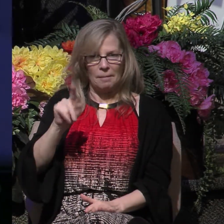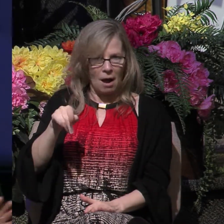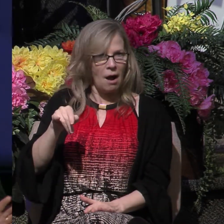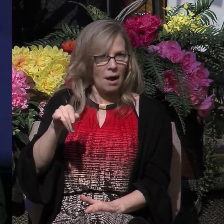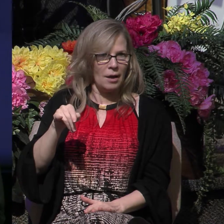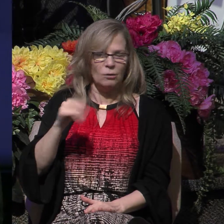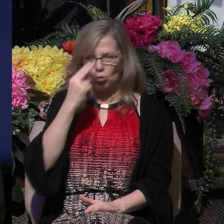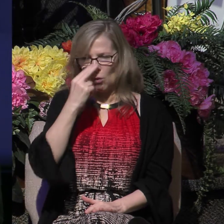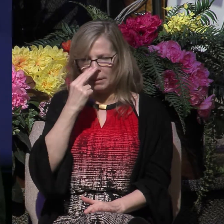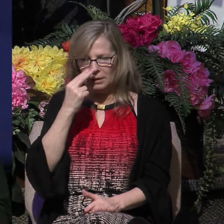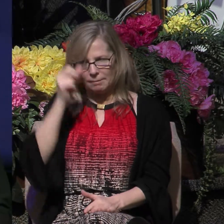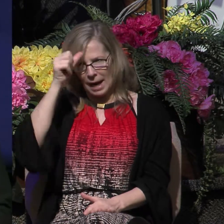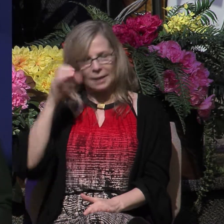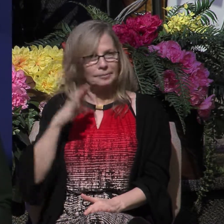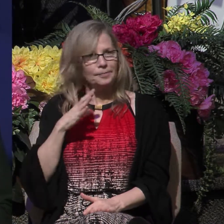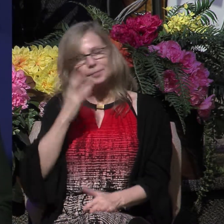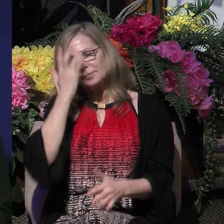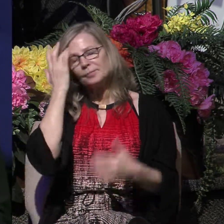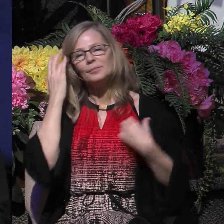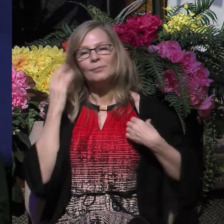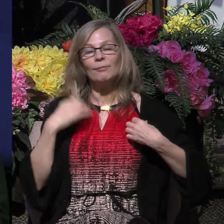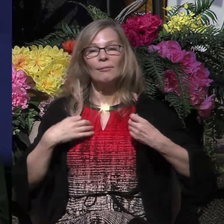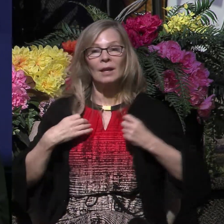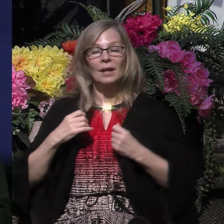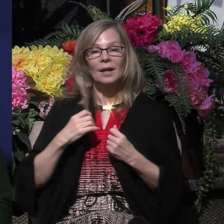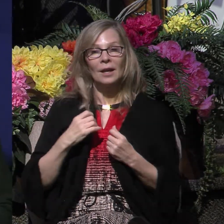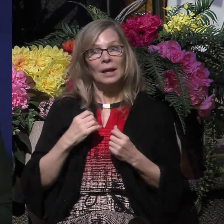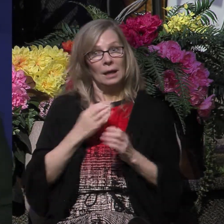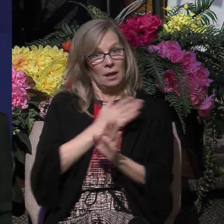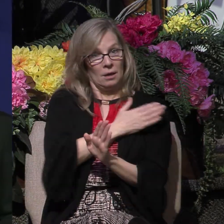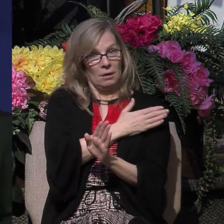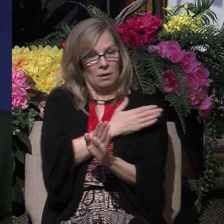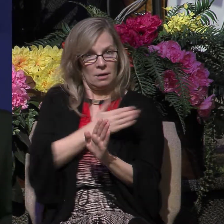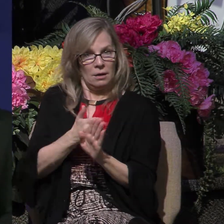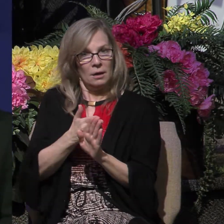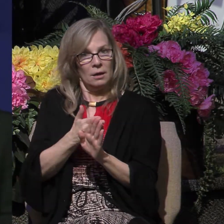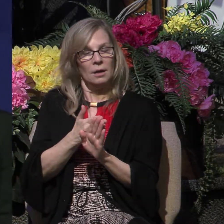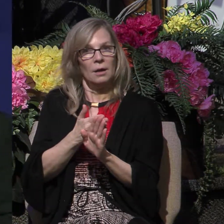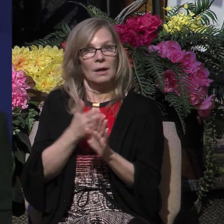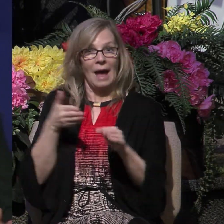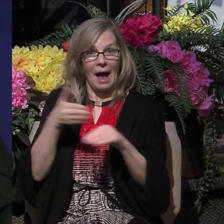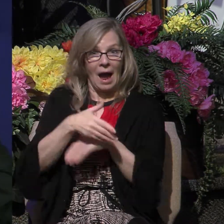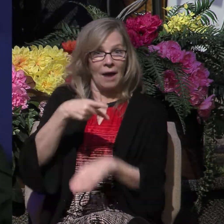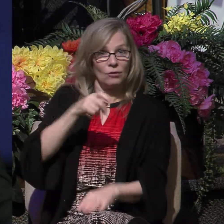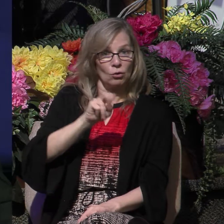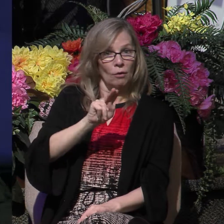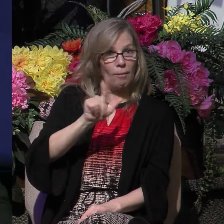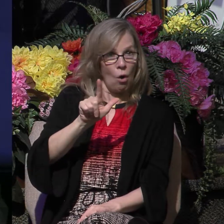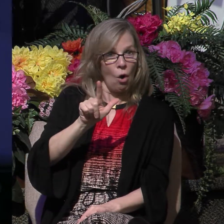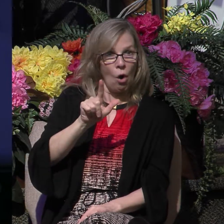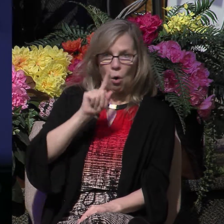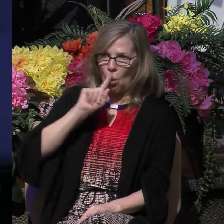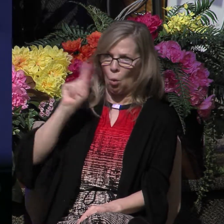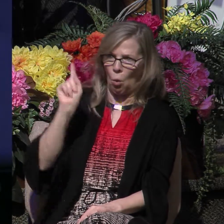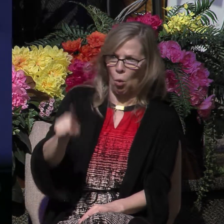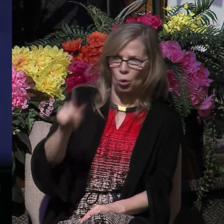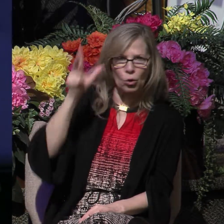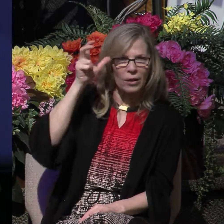jailer's conversion was that a serious problem had developed after Paul cast the demon out of the slave